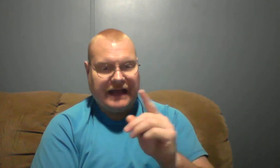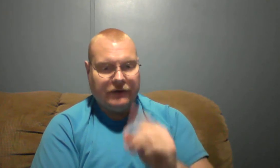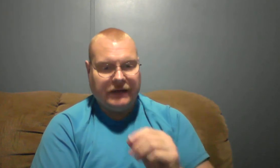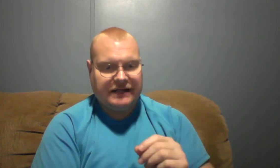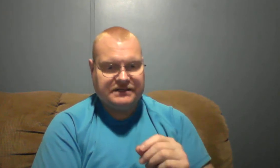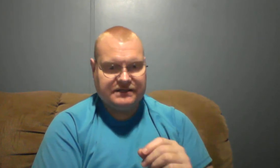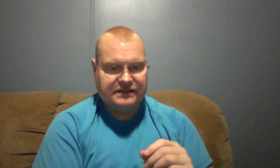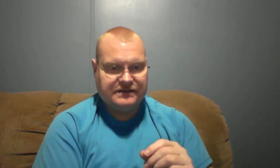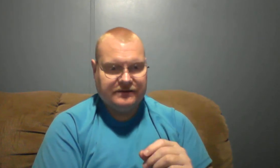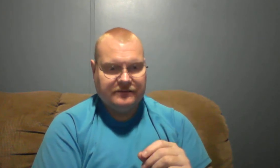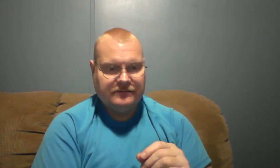righteousness.